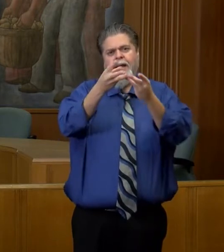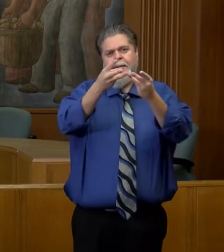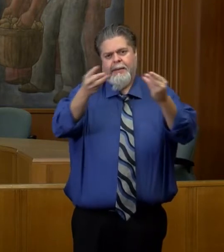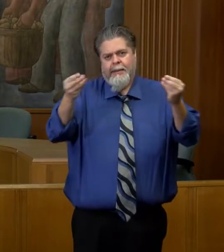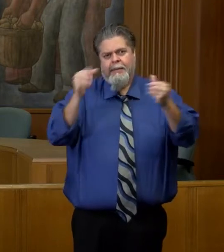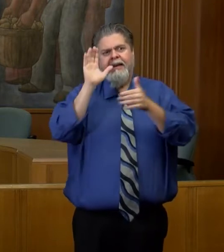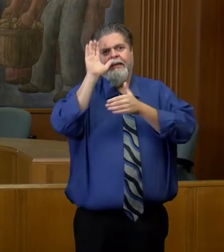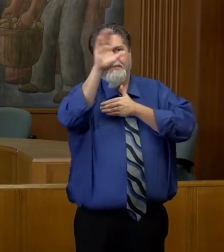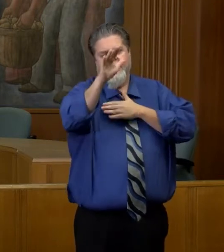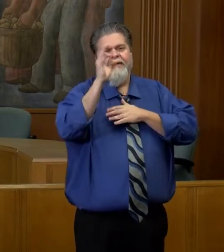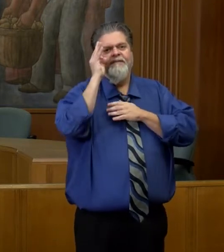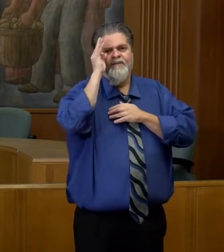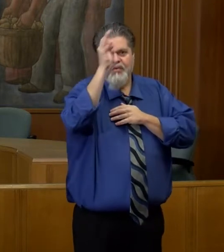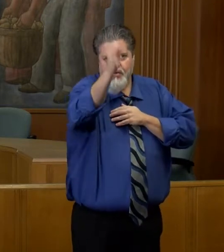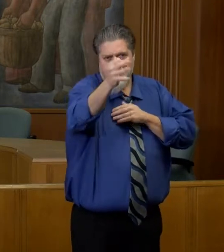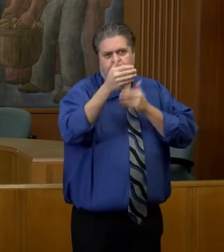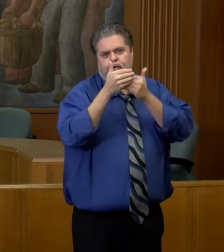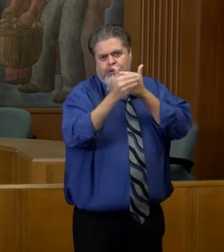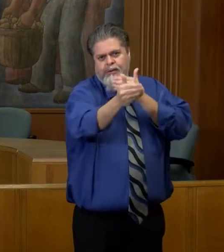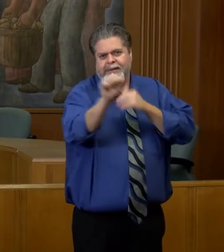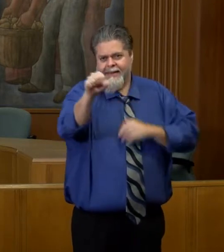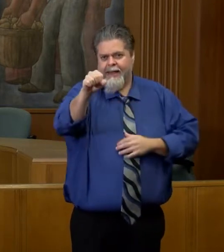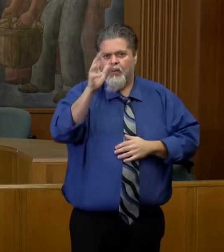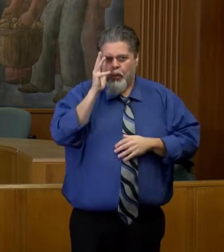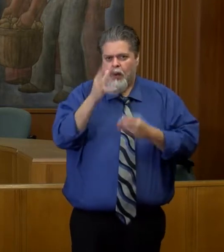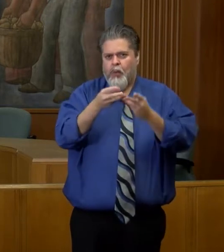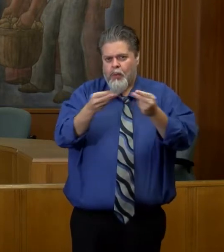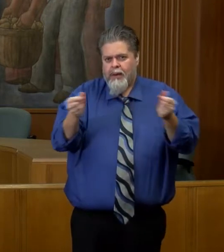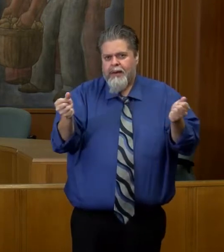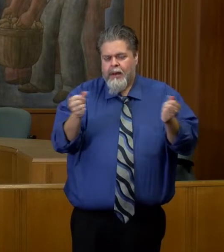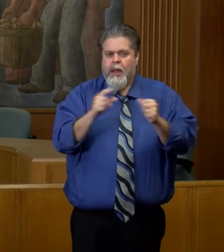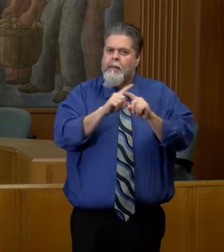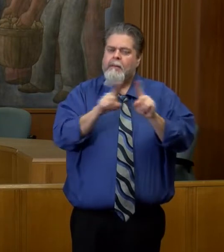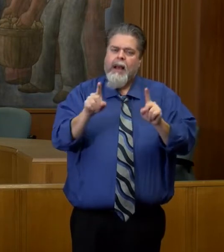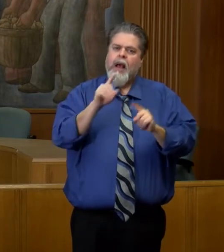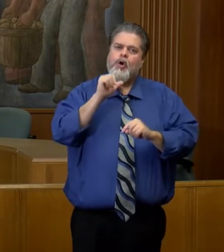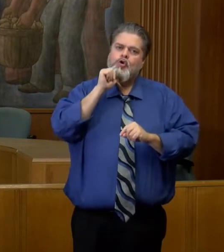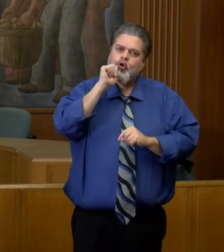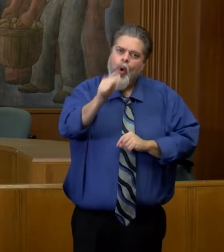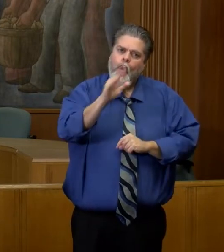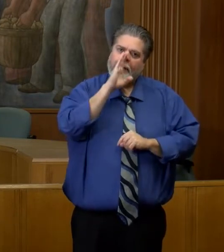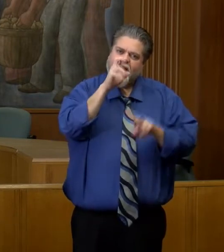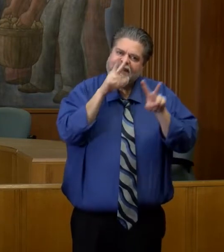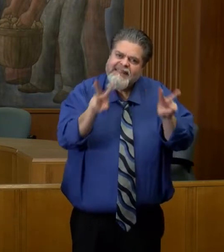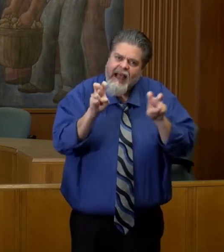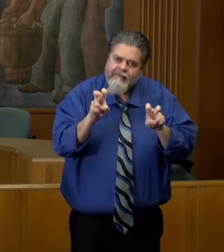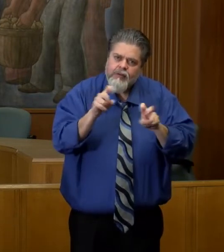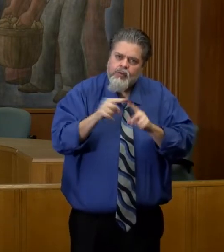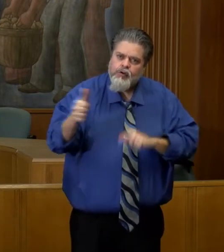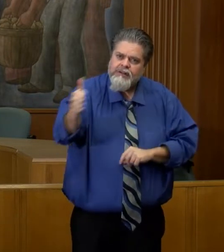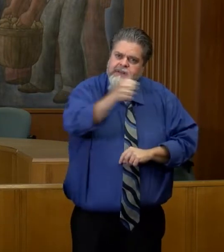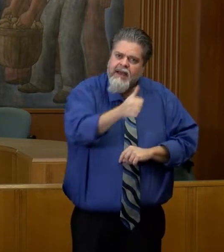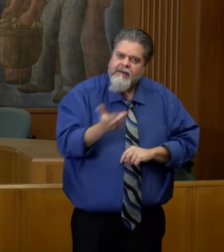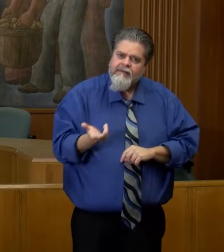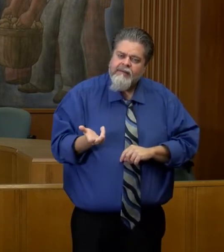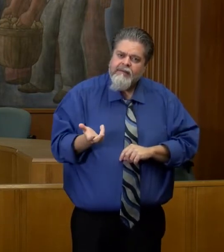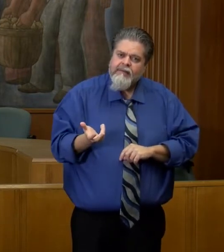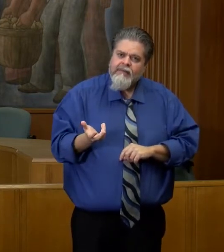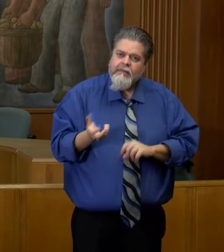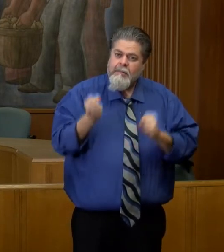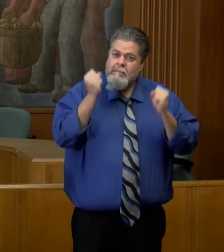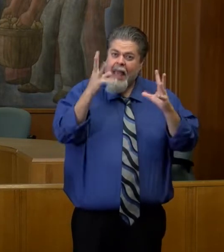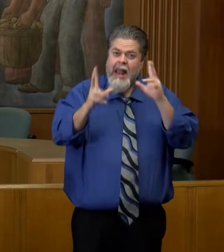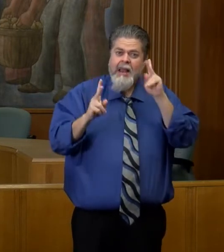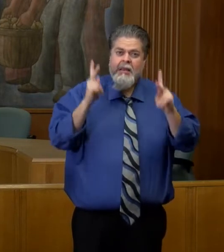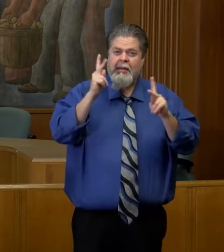but I'm also asking for a level of unselfishness that, quite honestly, many